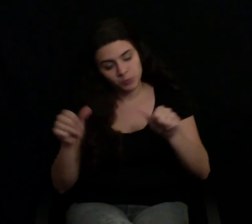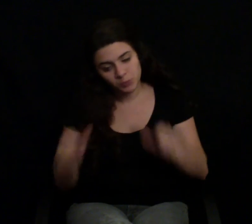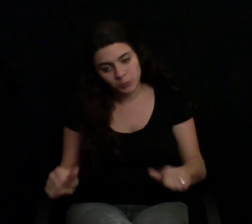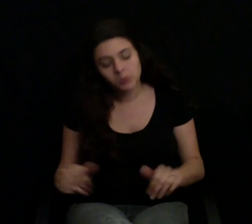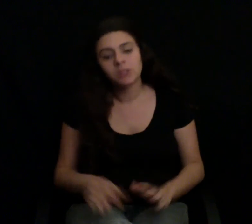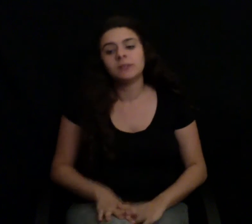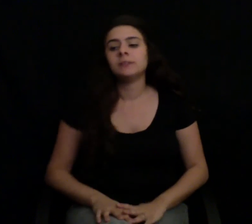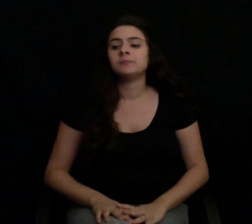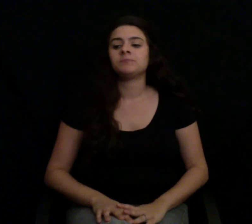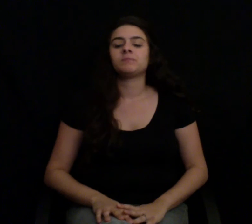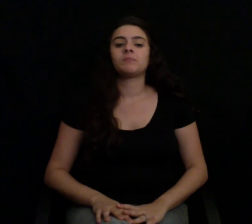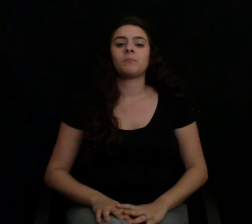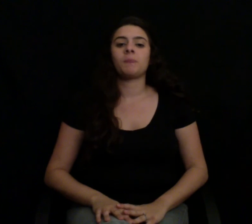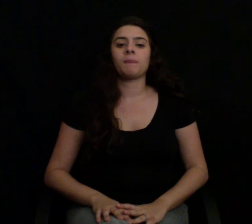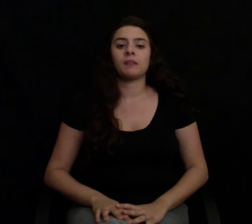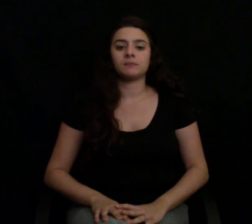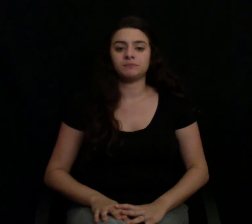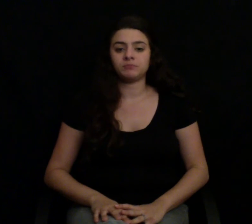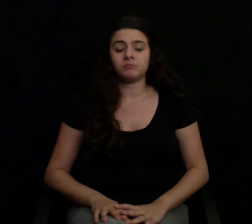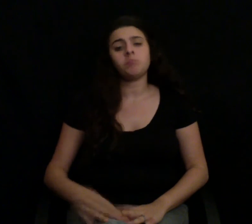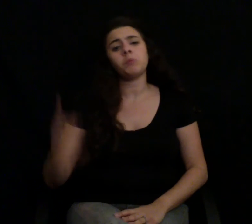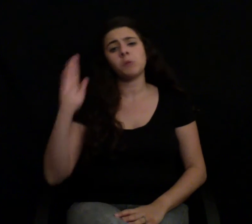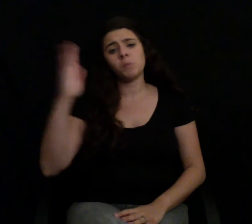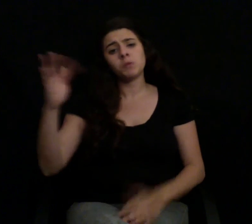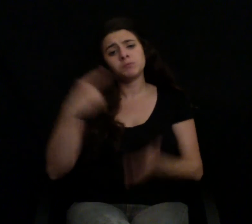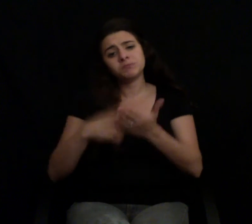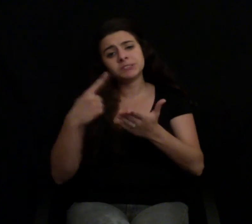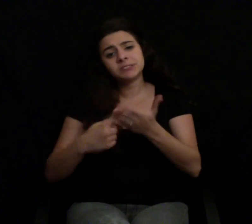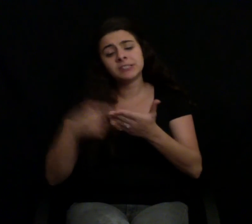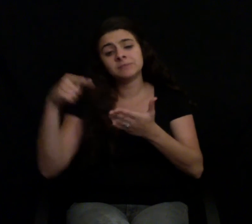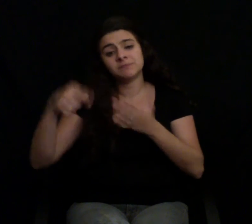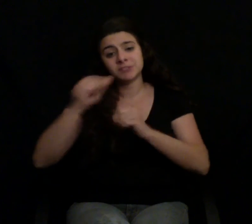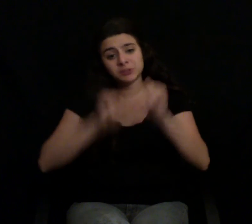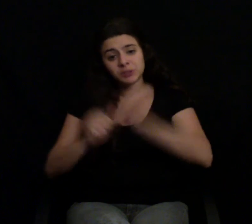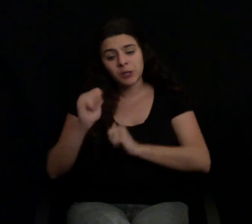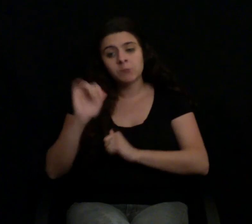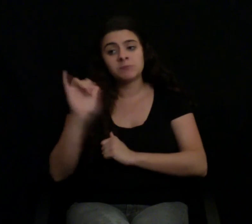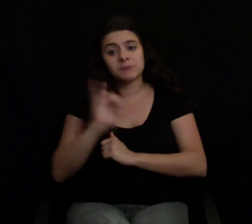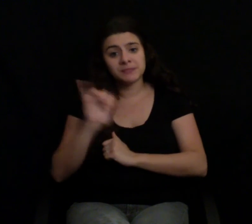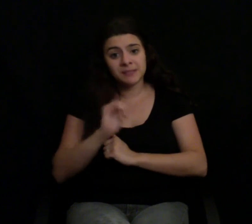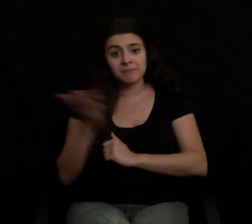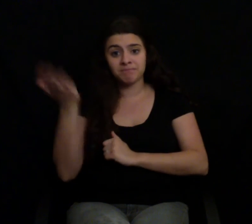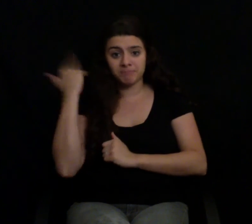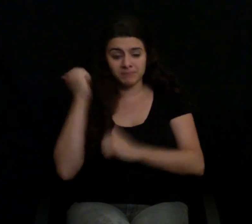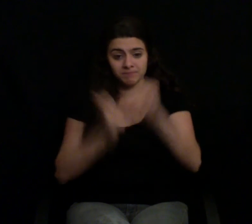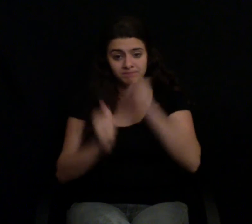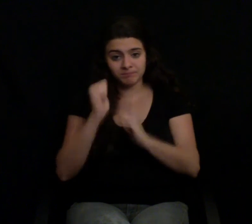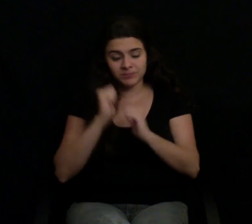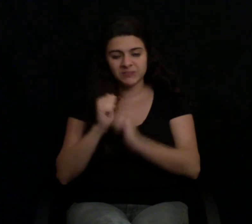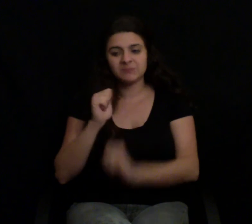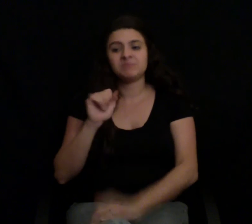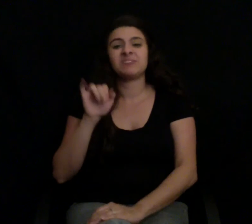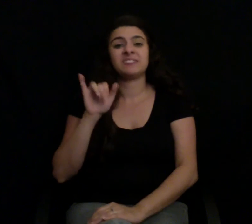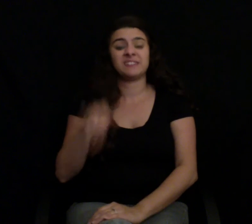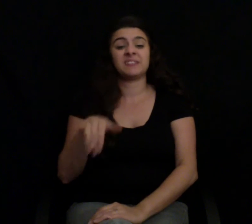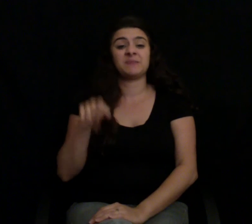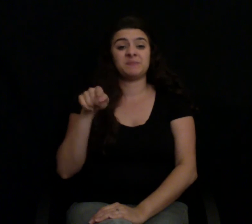Upvoted that we ever do. We want to hear what you think. There you will also find all of the relevant links in the show notes, as well as the